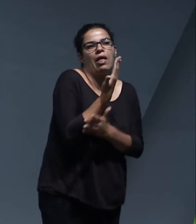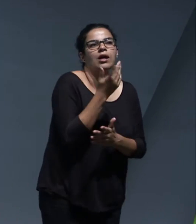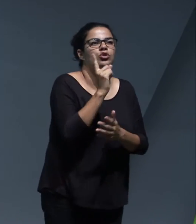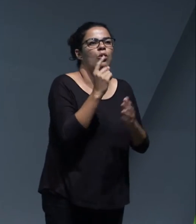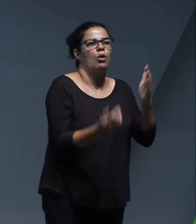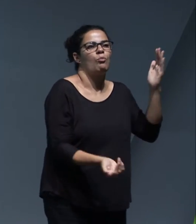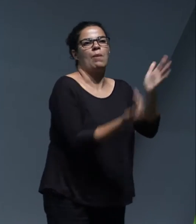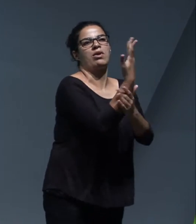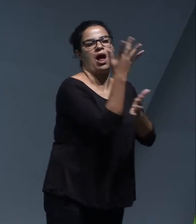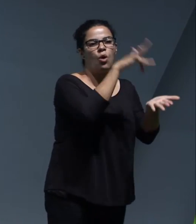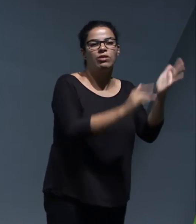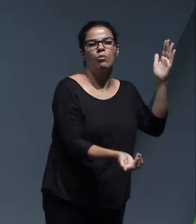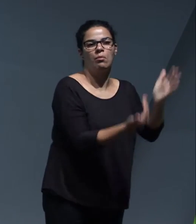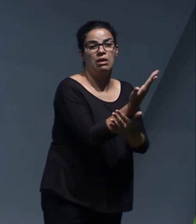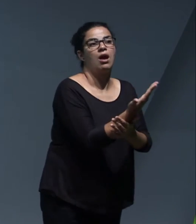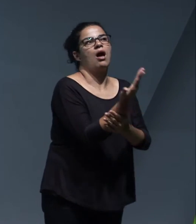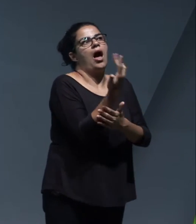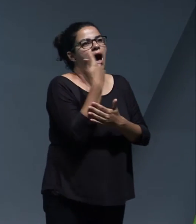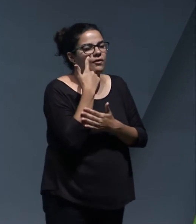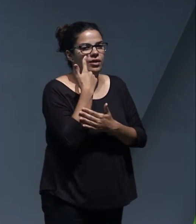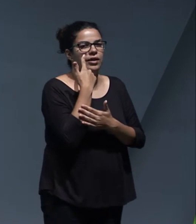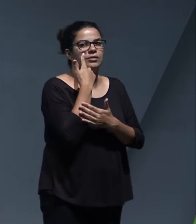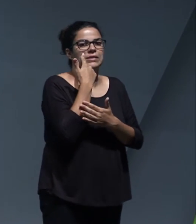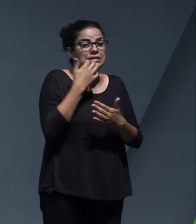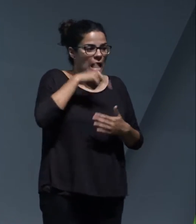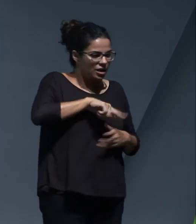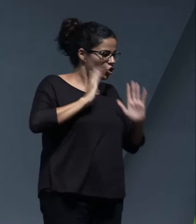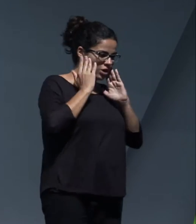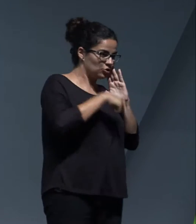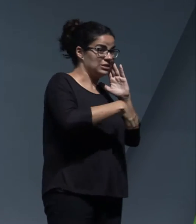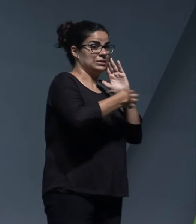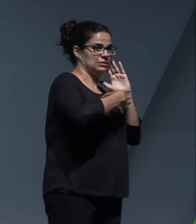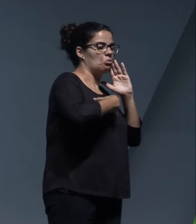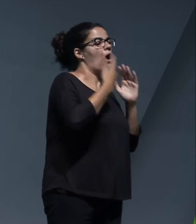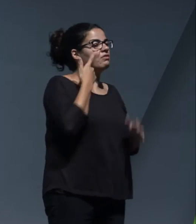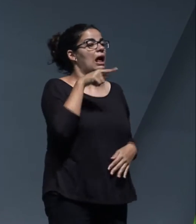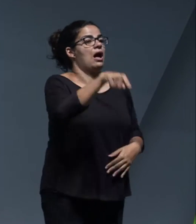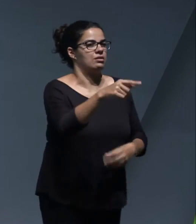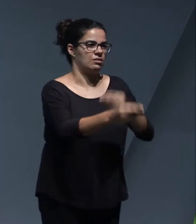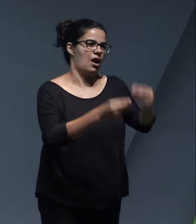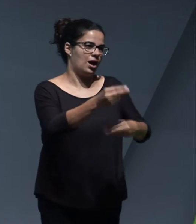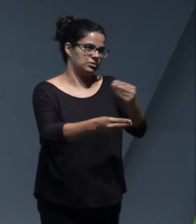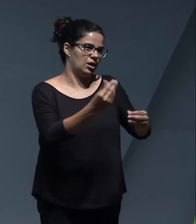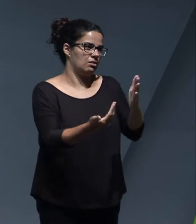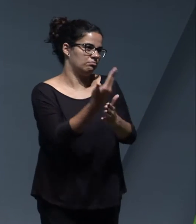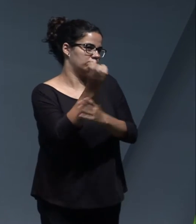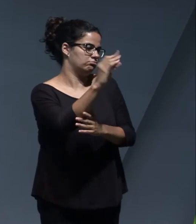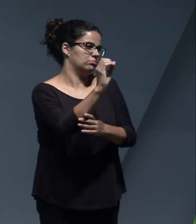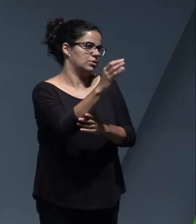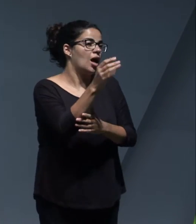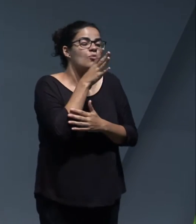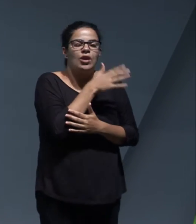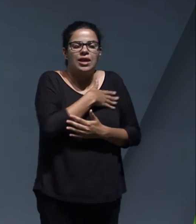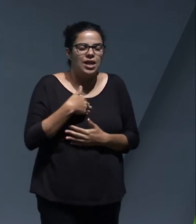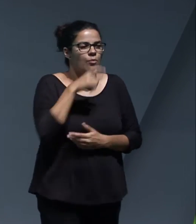for one morning that will give us a taste of what hasn't been able to be presented here in the conferences because